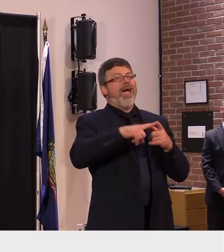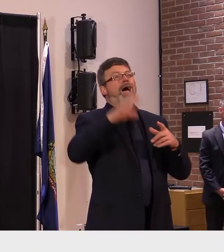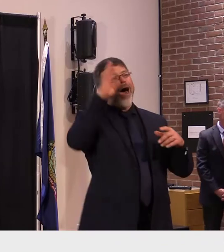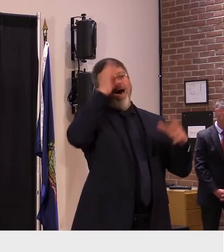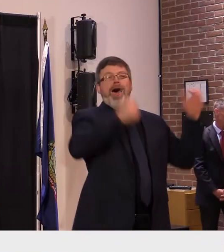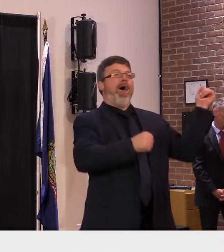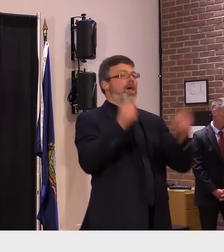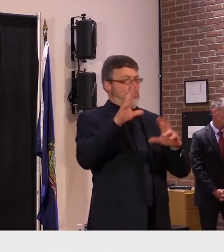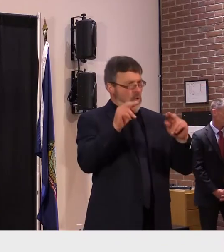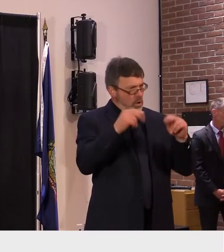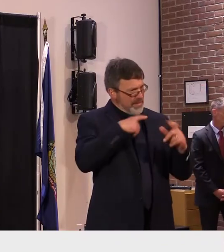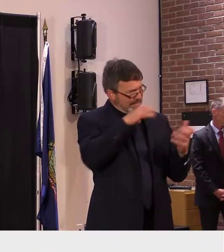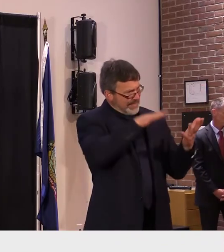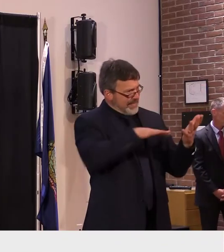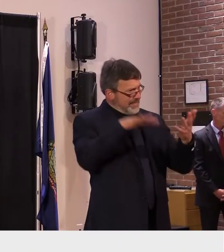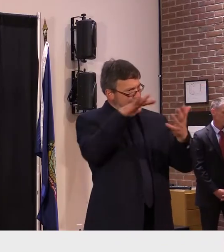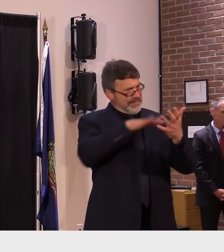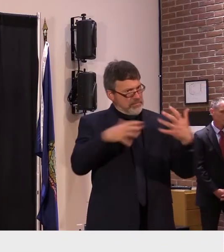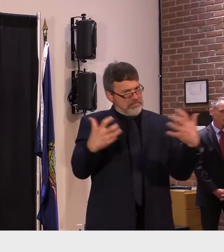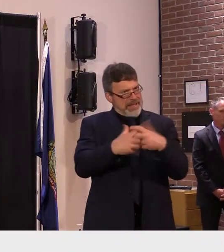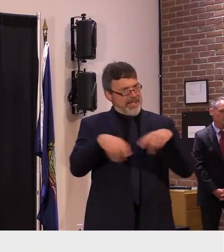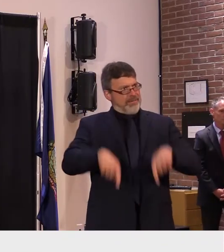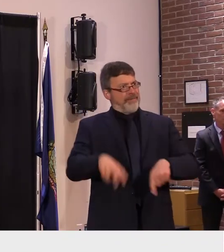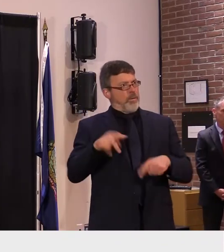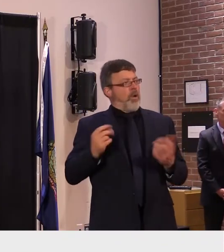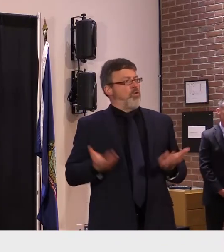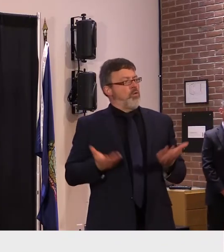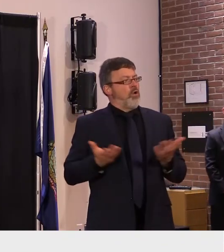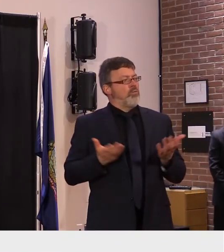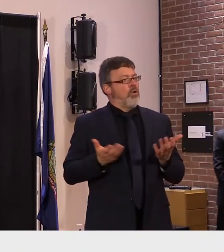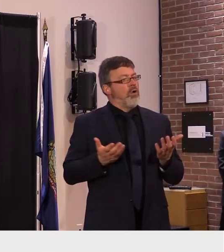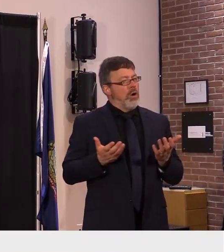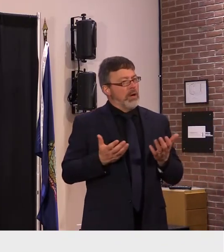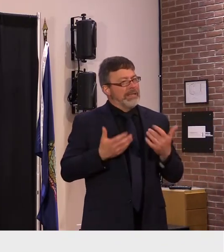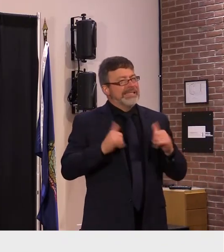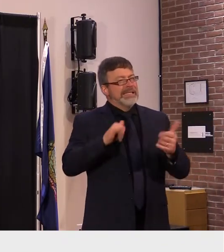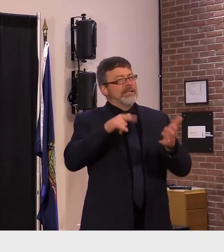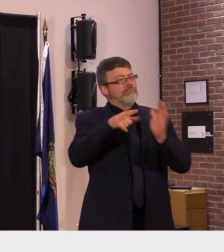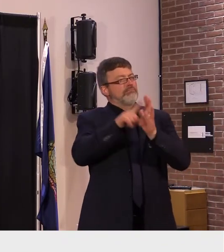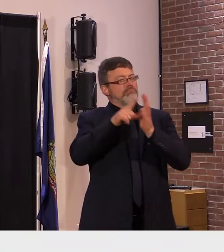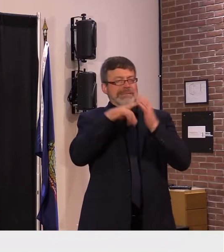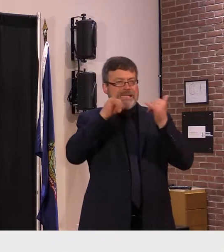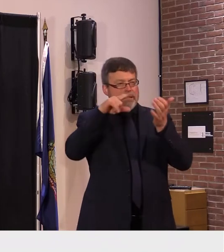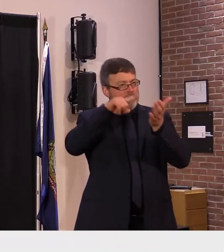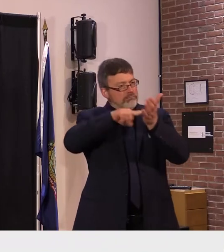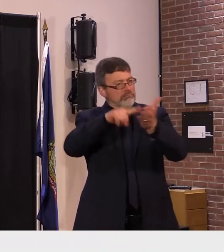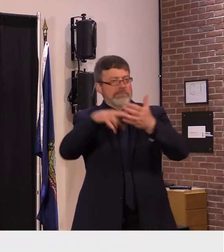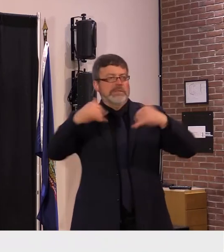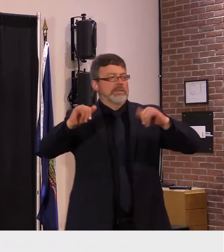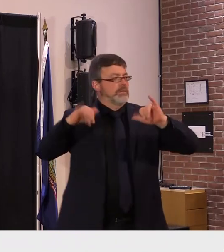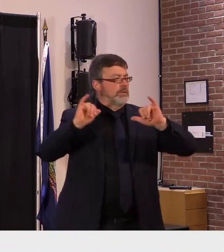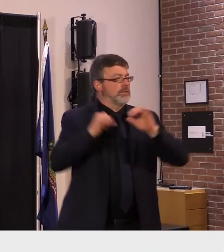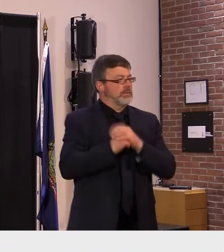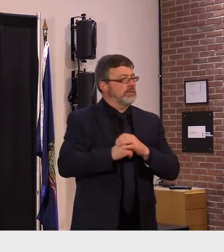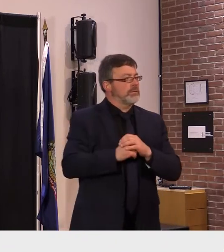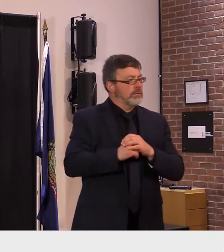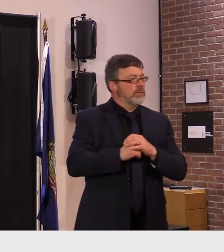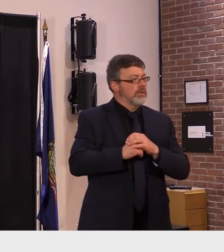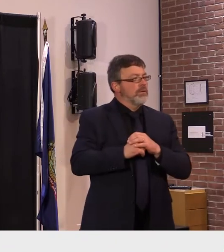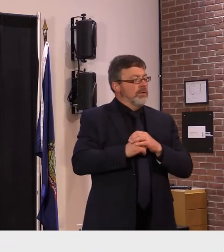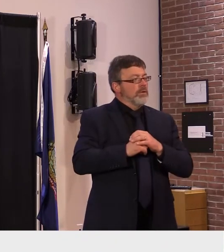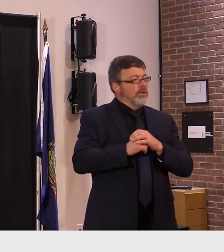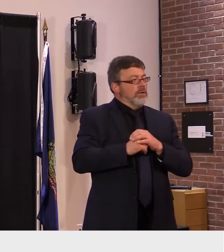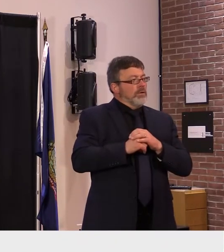state like vermont is another thing and the challenges of using sites like that as a major strategy